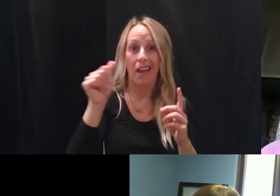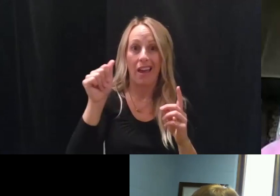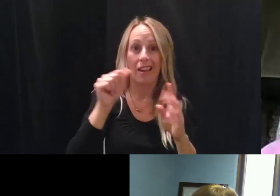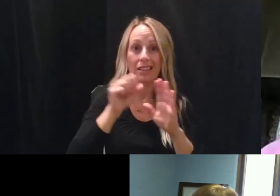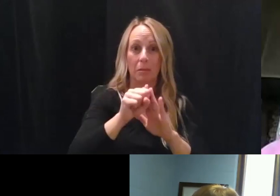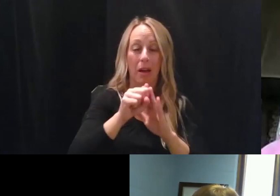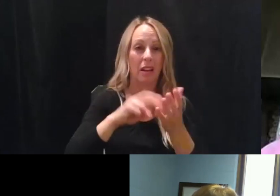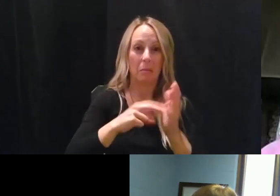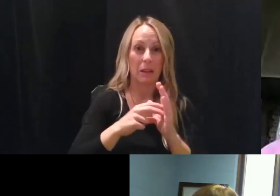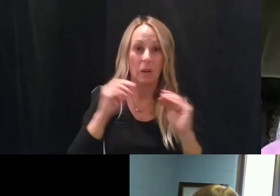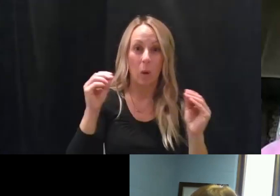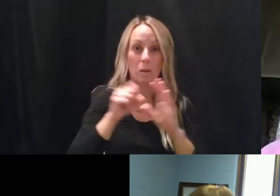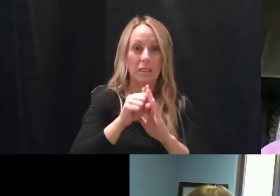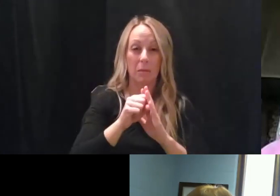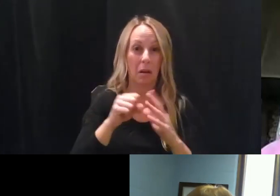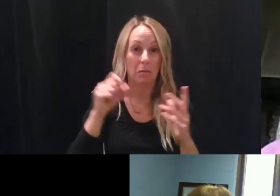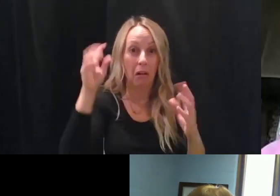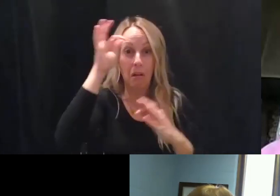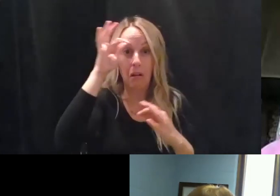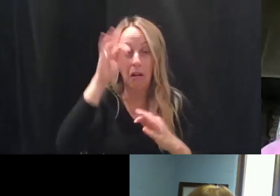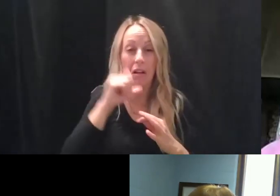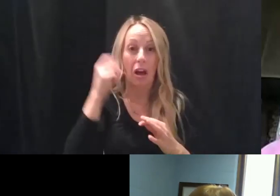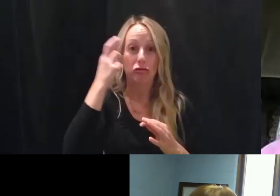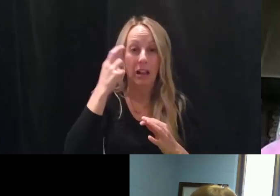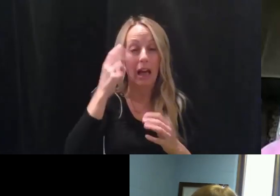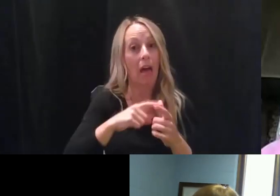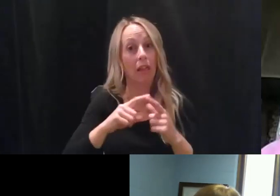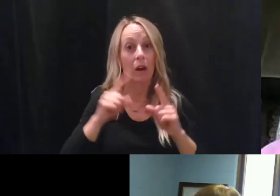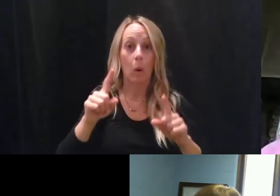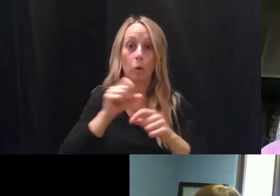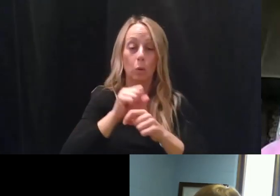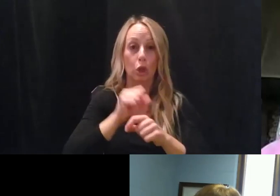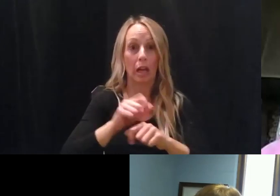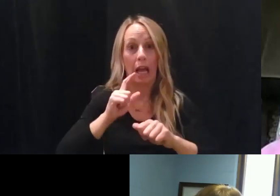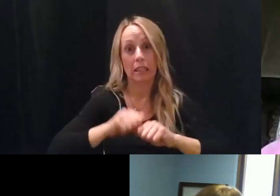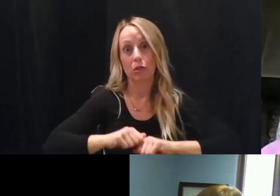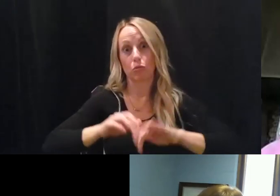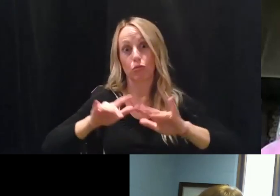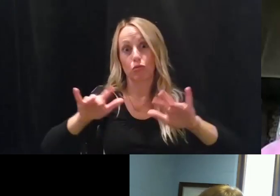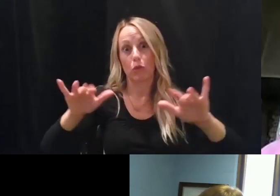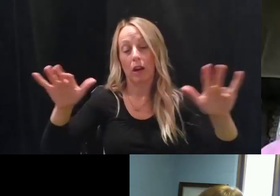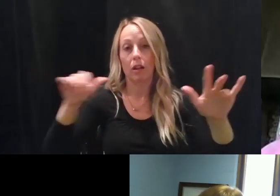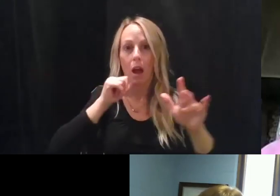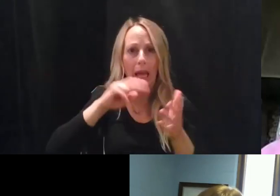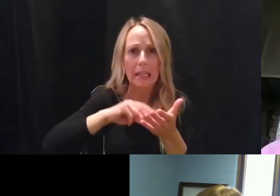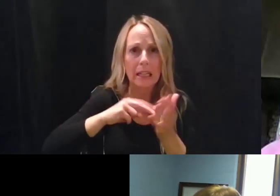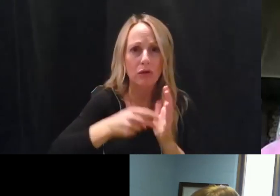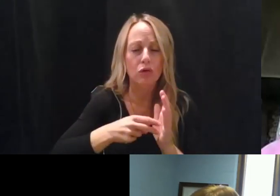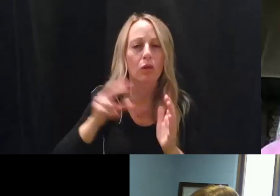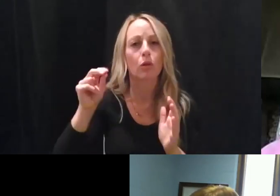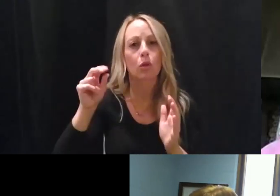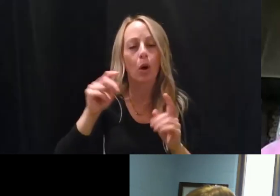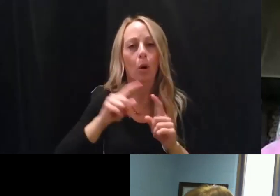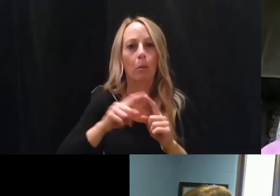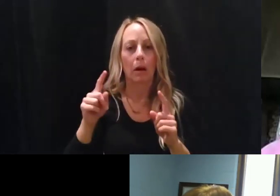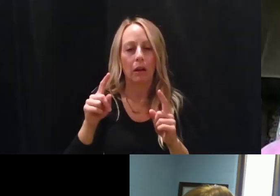not know that they have the virus, and then maybe go to work and spread it totally, you know, unintentionally to this vulnerable population.